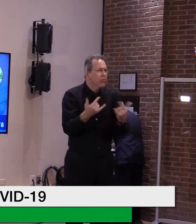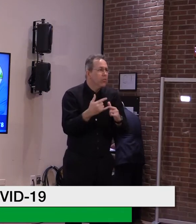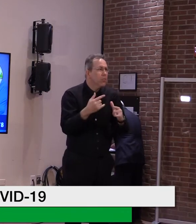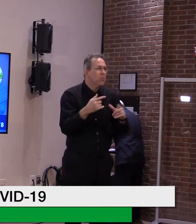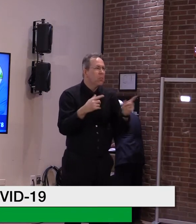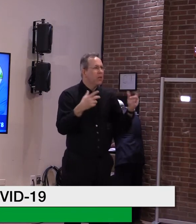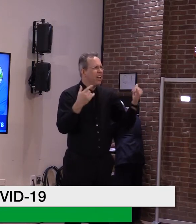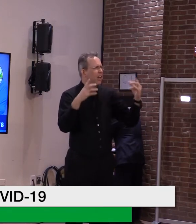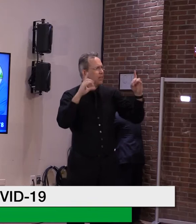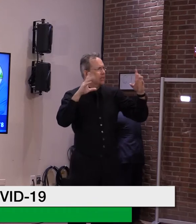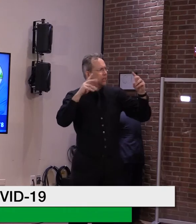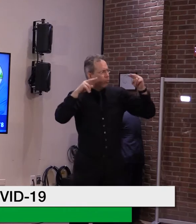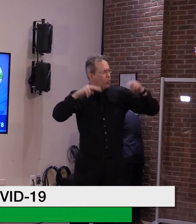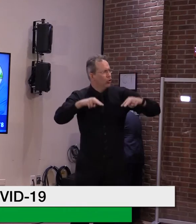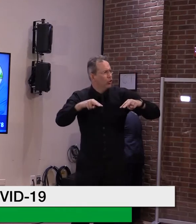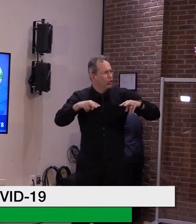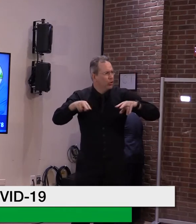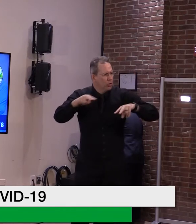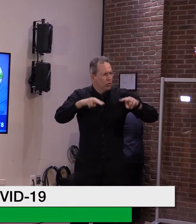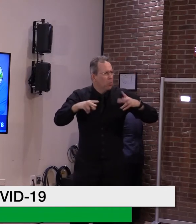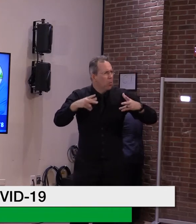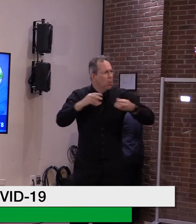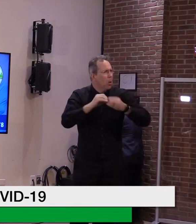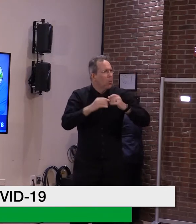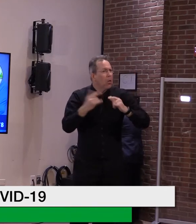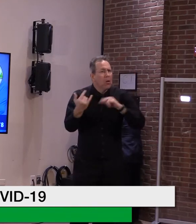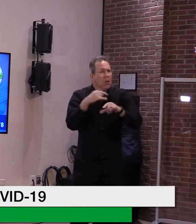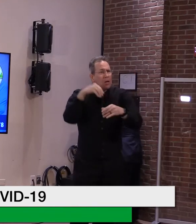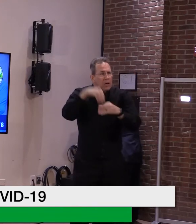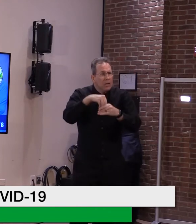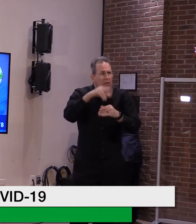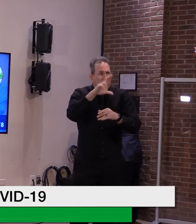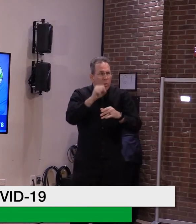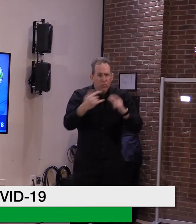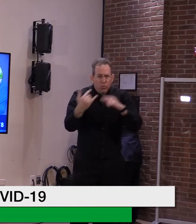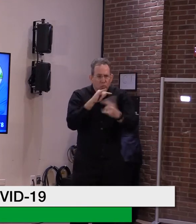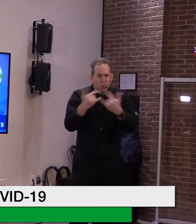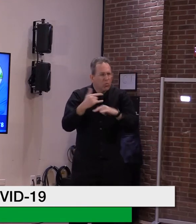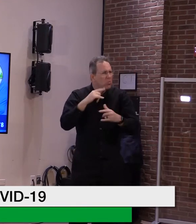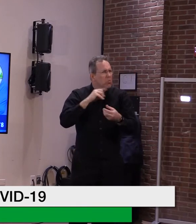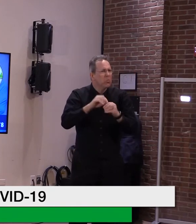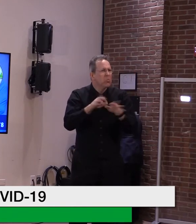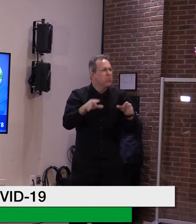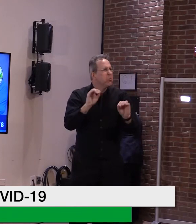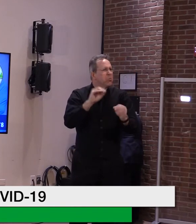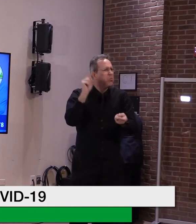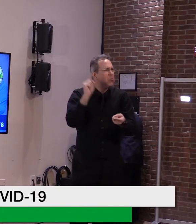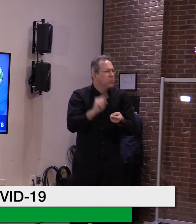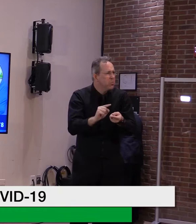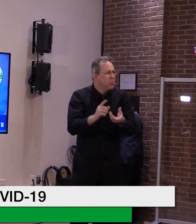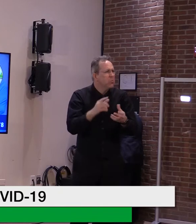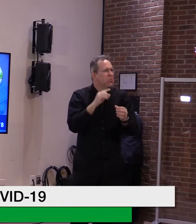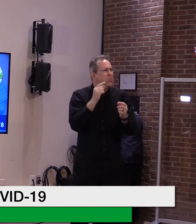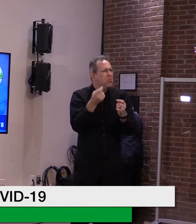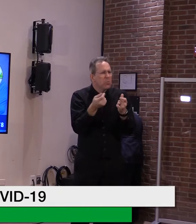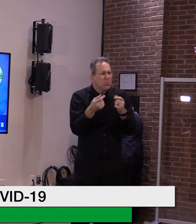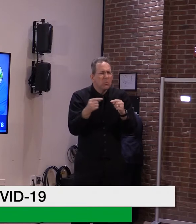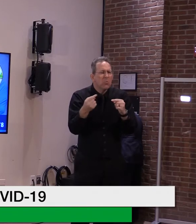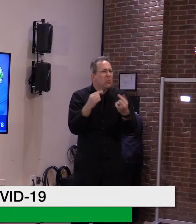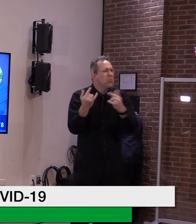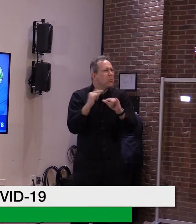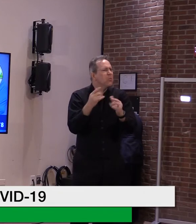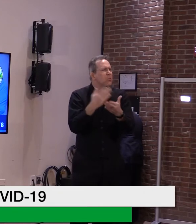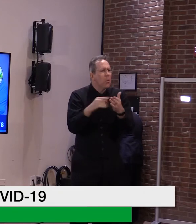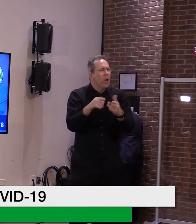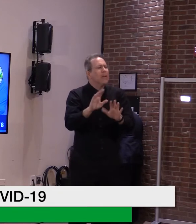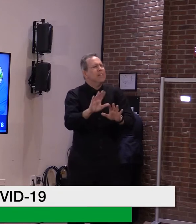I think there will be some emphasis on that in future iterations of what they come out with. Because I do think it is a little